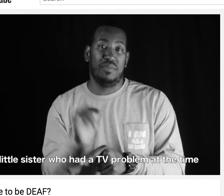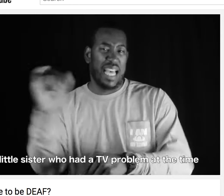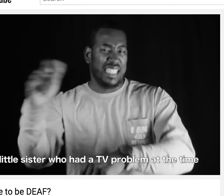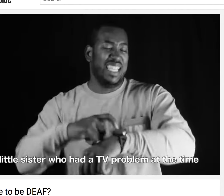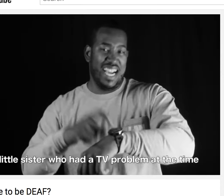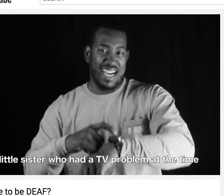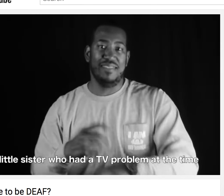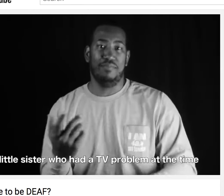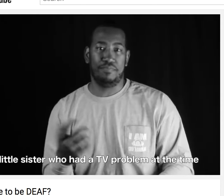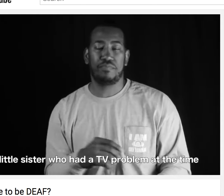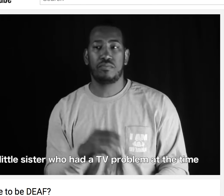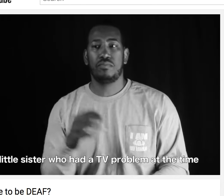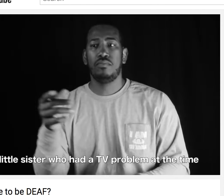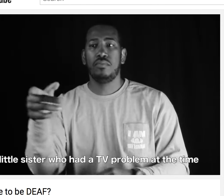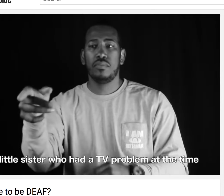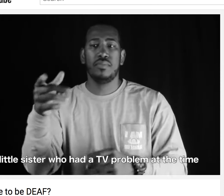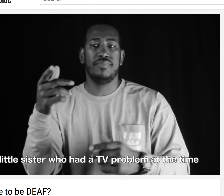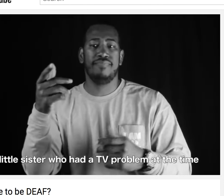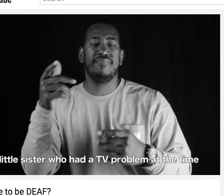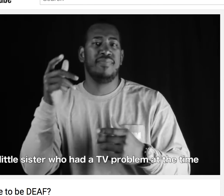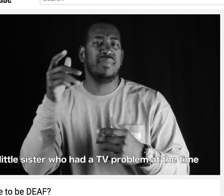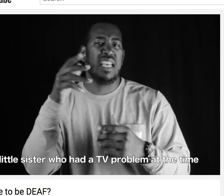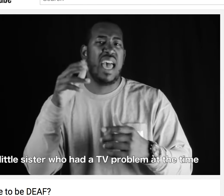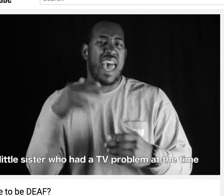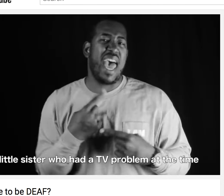My sister. So it was her time.